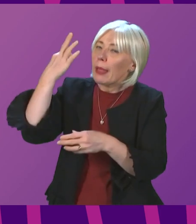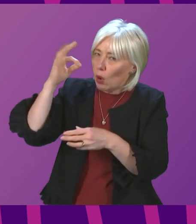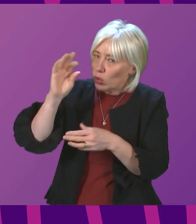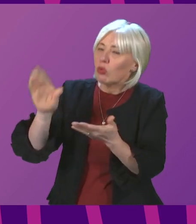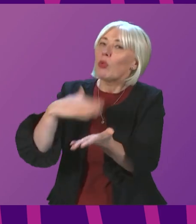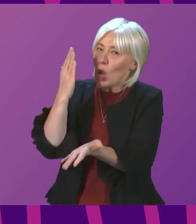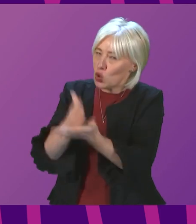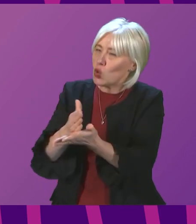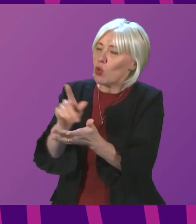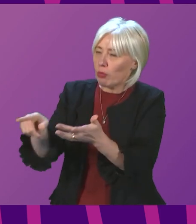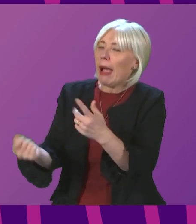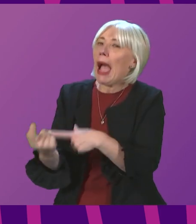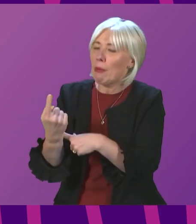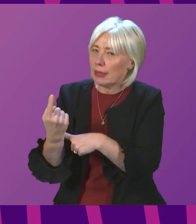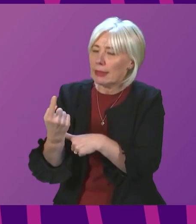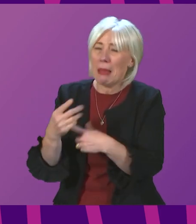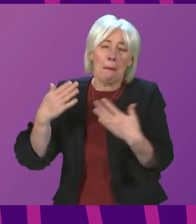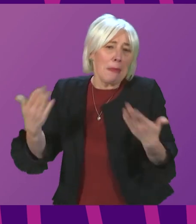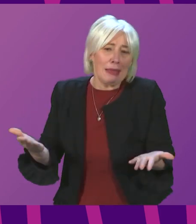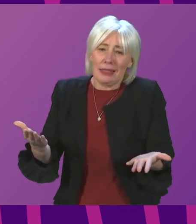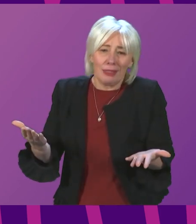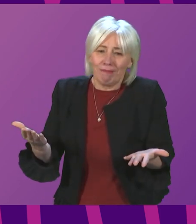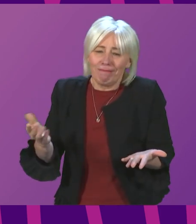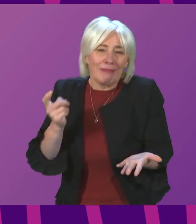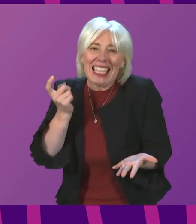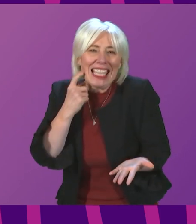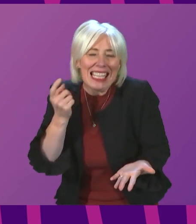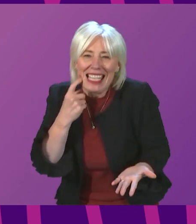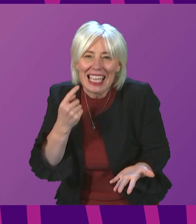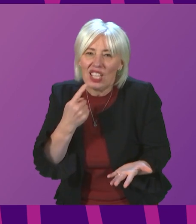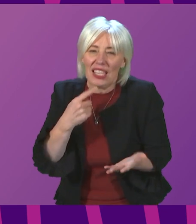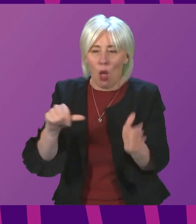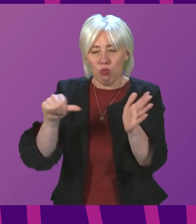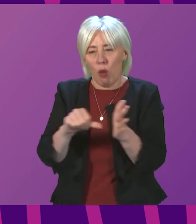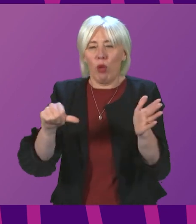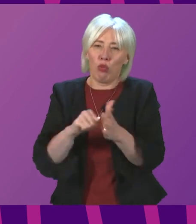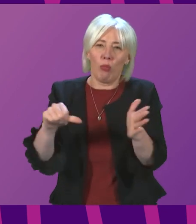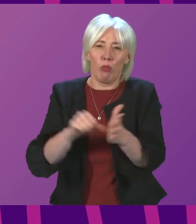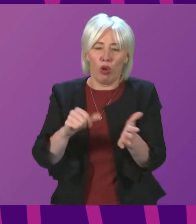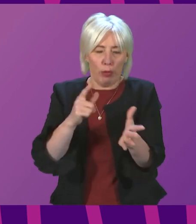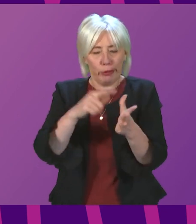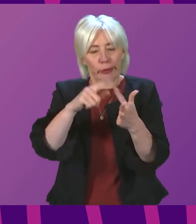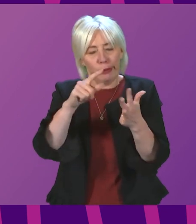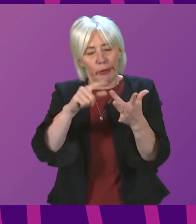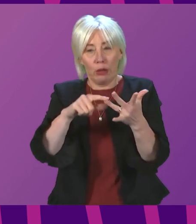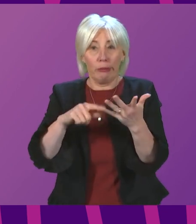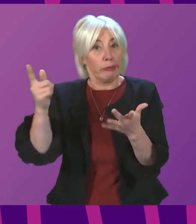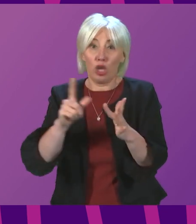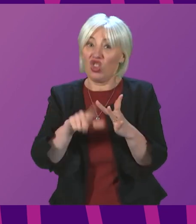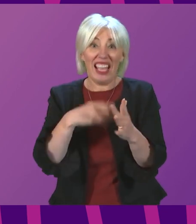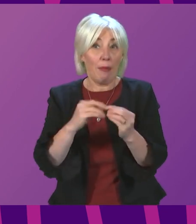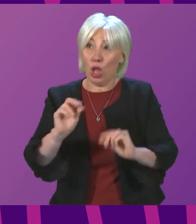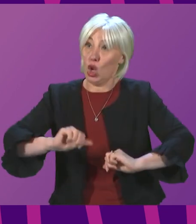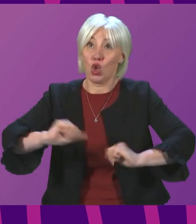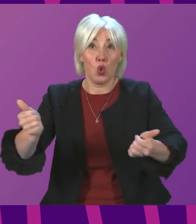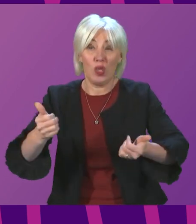achieve that. But as always, you know, it's very easy to set out the problem, as Jackie Bailey, if I may say so, always does very well. But